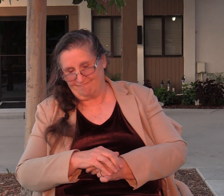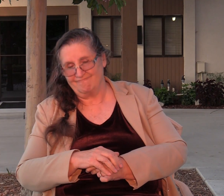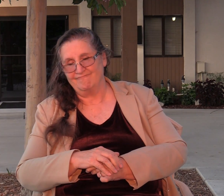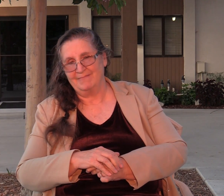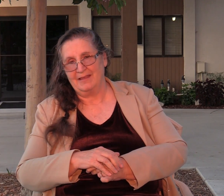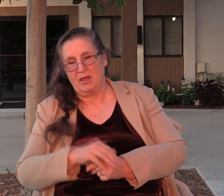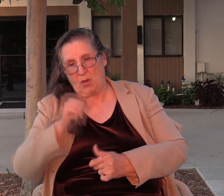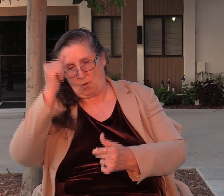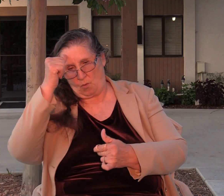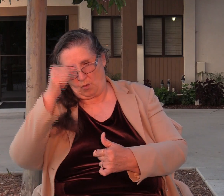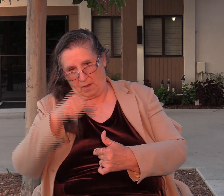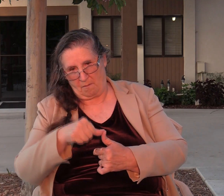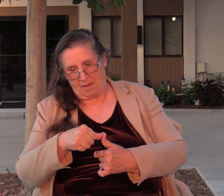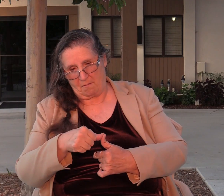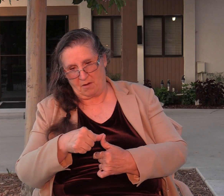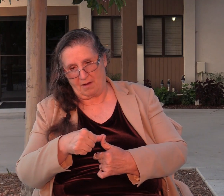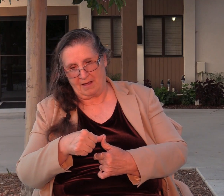still a spirit of ill will between them.